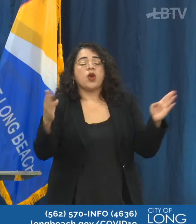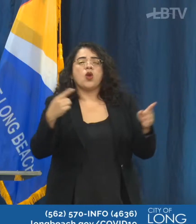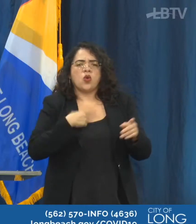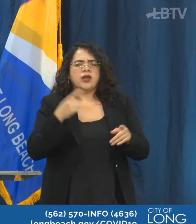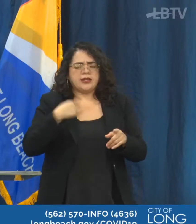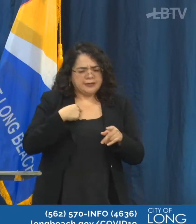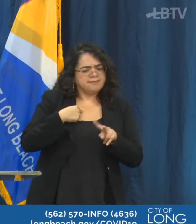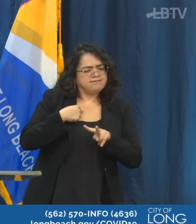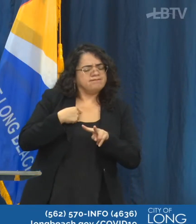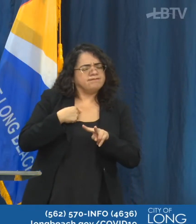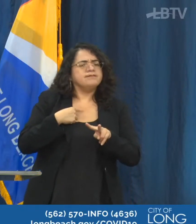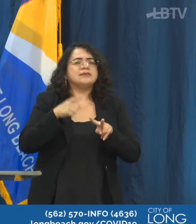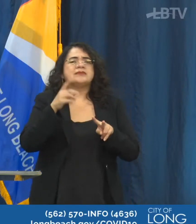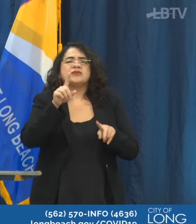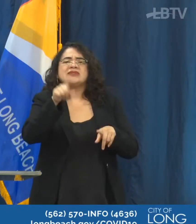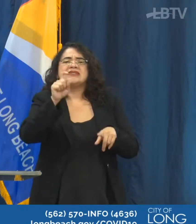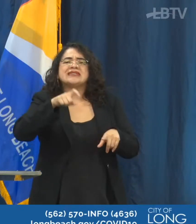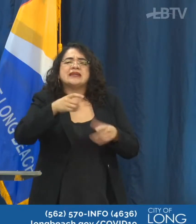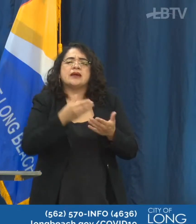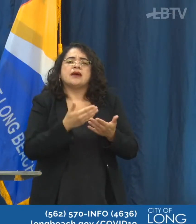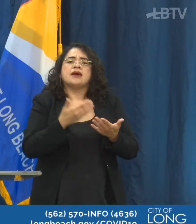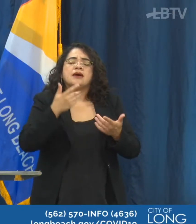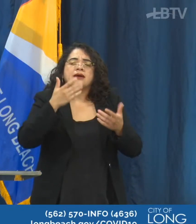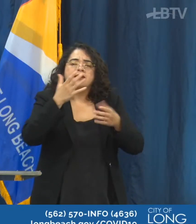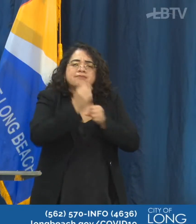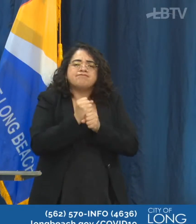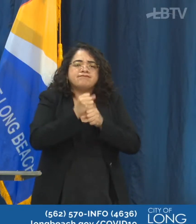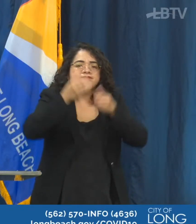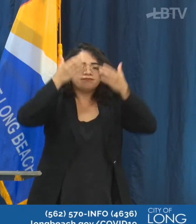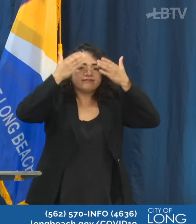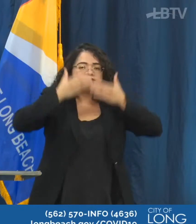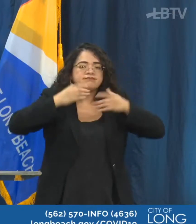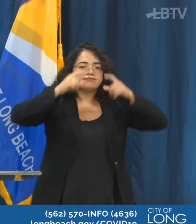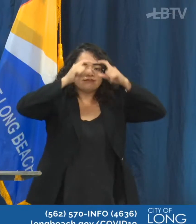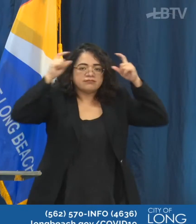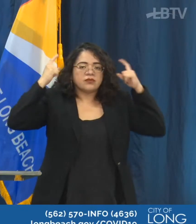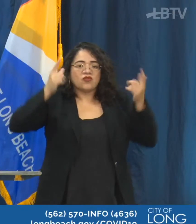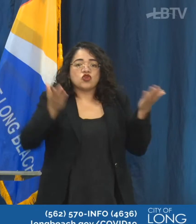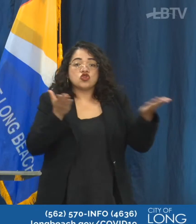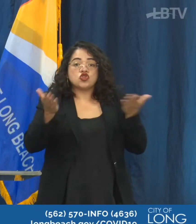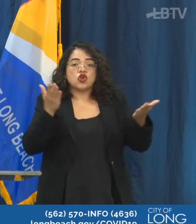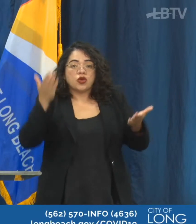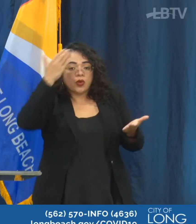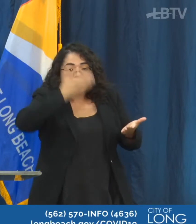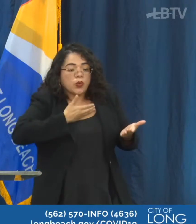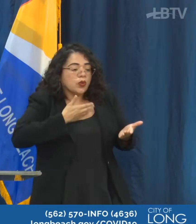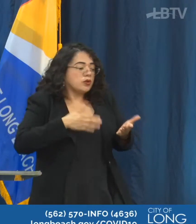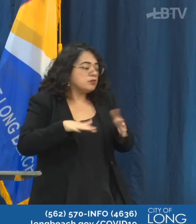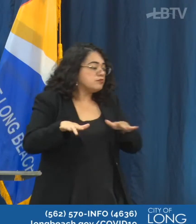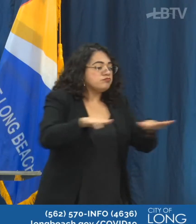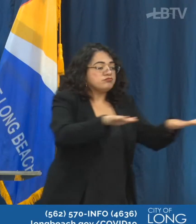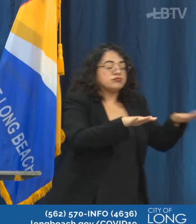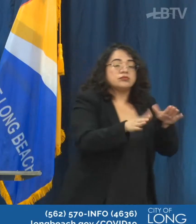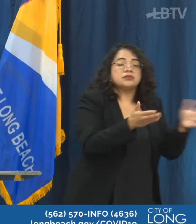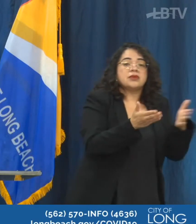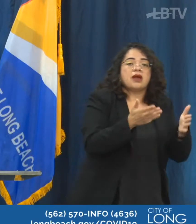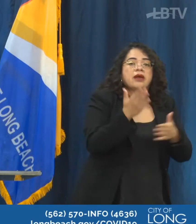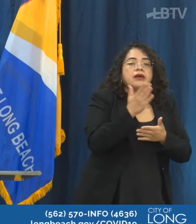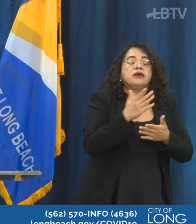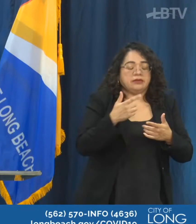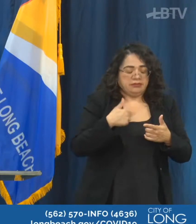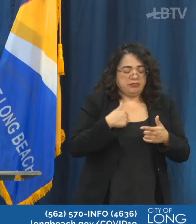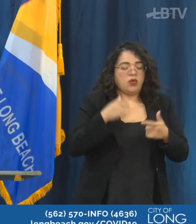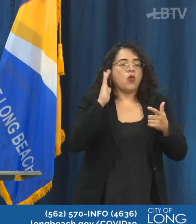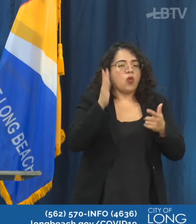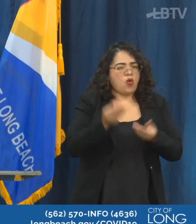Face shields are required in the situations of restaurants and bars for the servers because the other people are not wearing their face coverings. So we